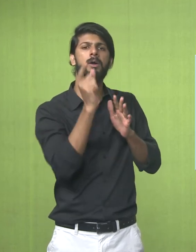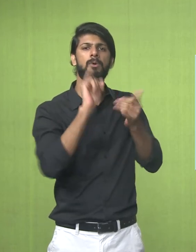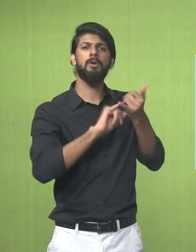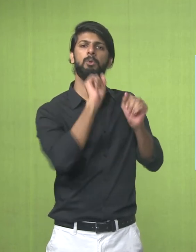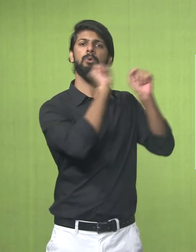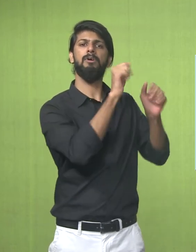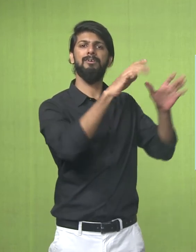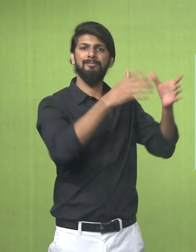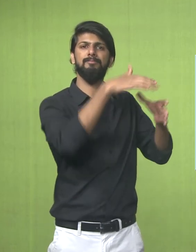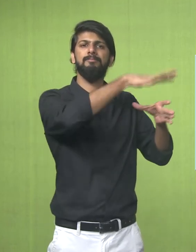style